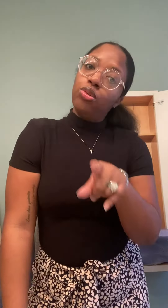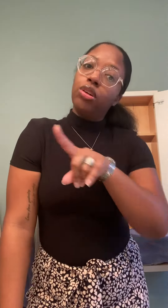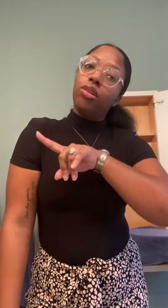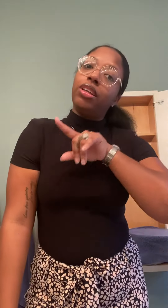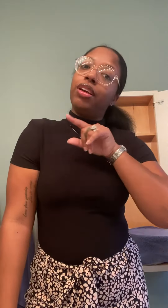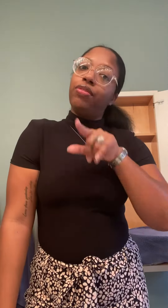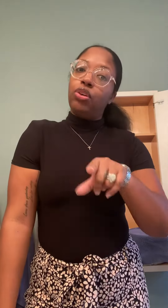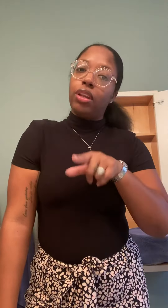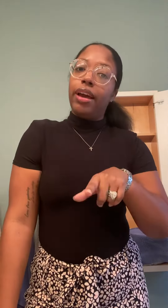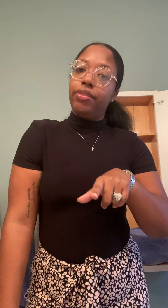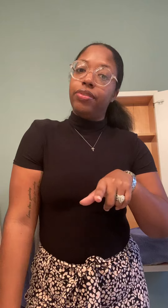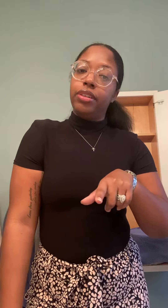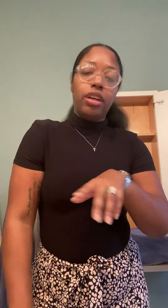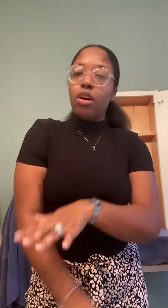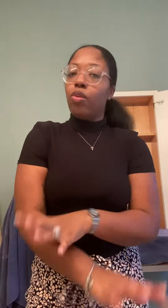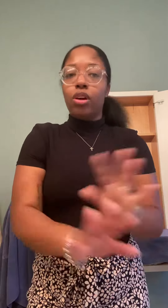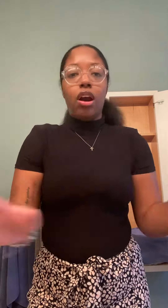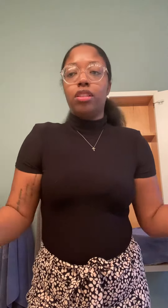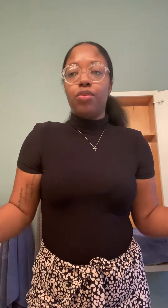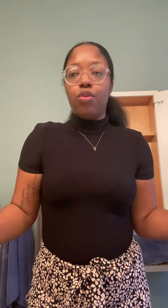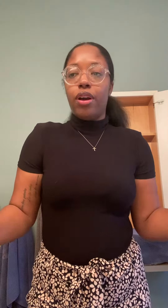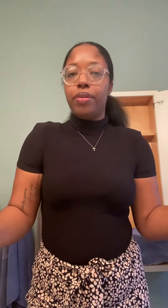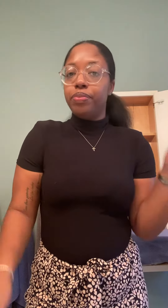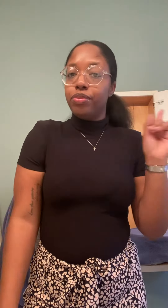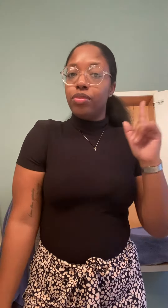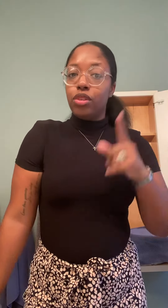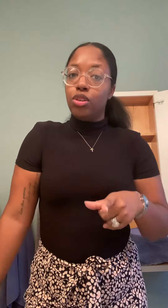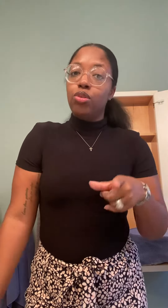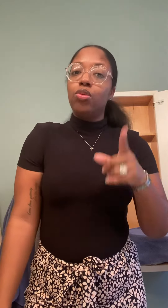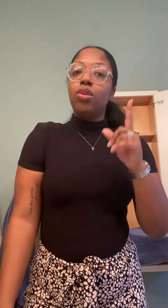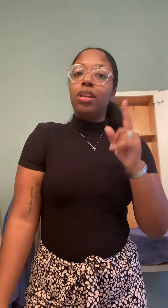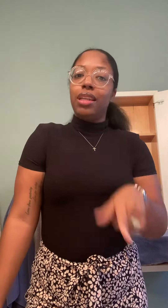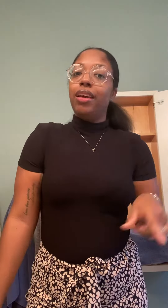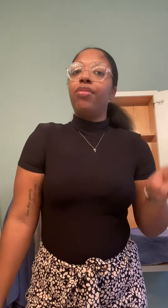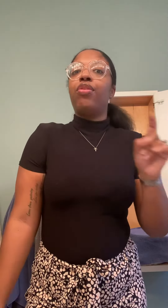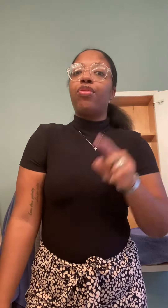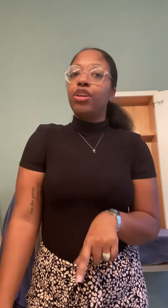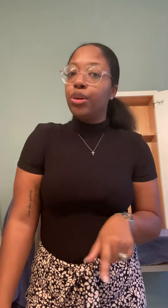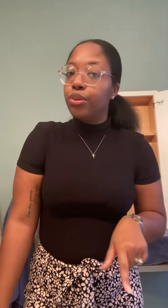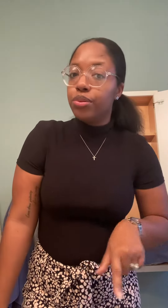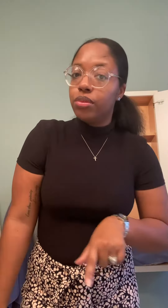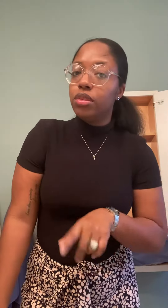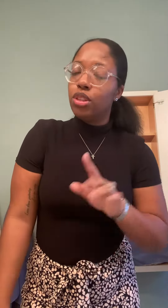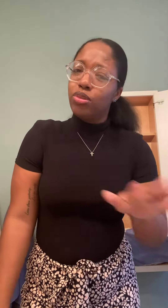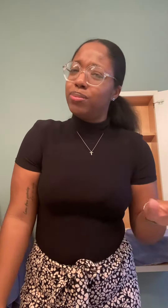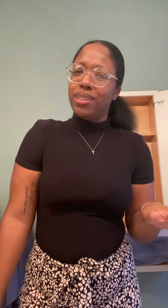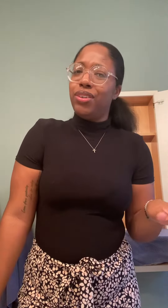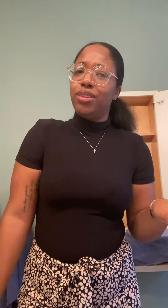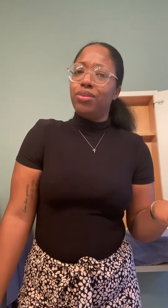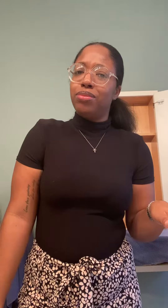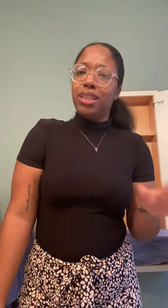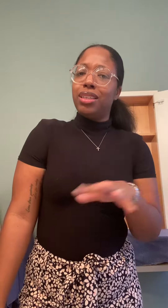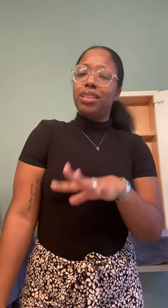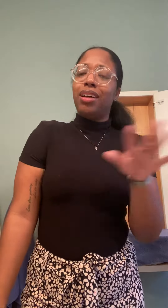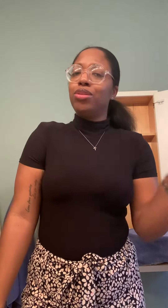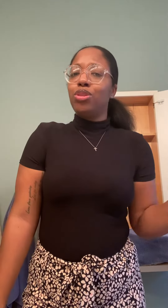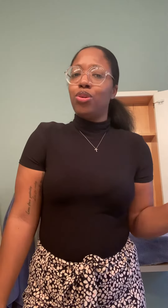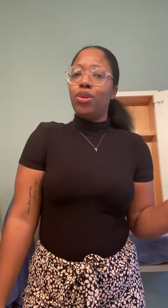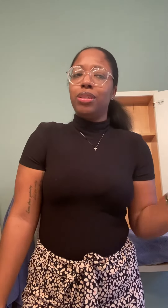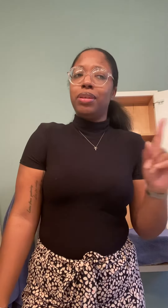could only live your life regardless of what you live for you. Do what's best for you because life is short to be